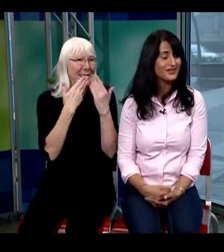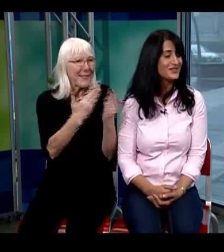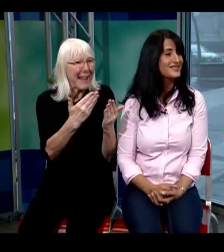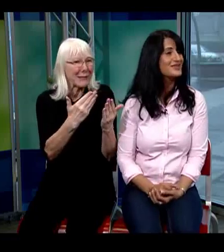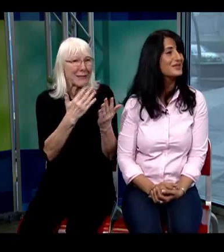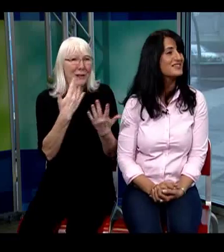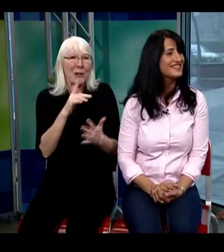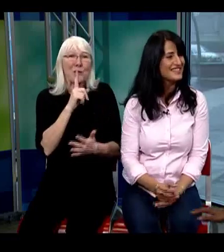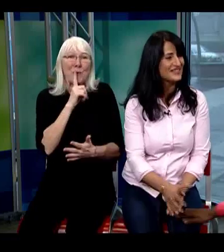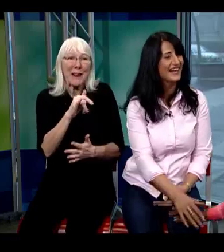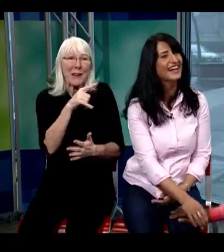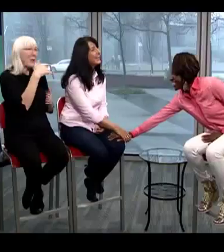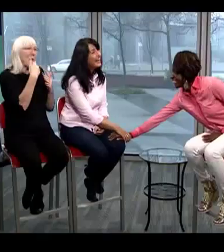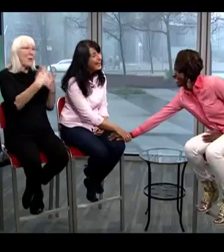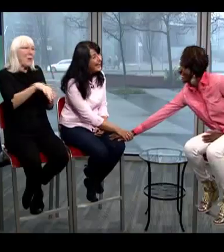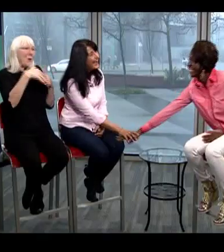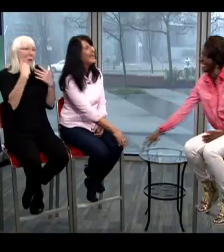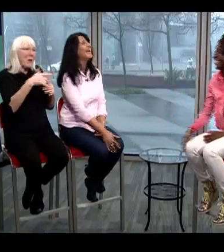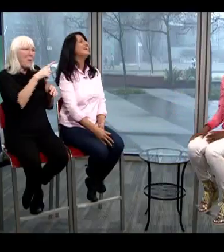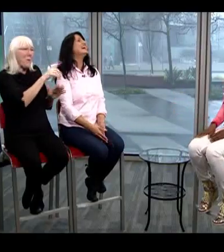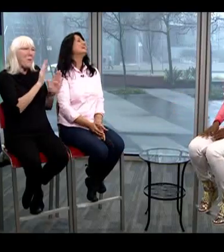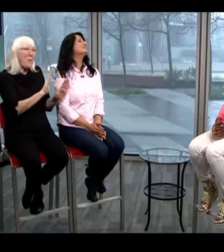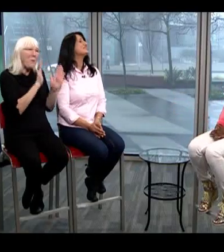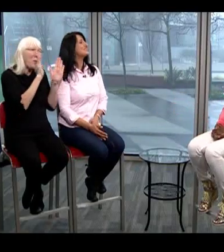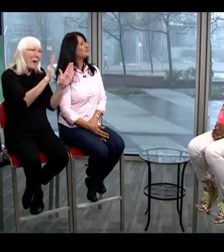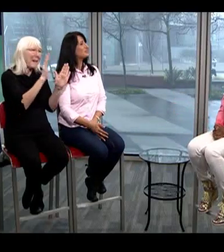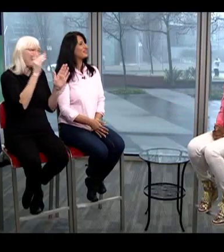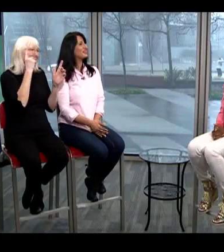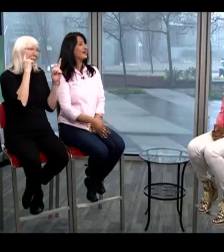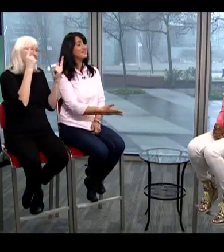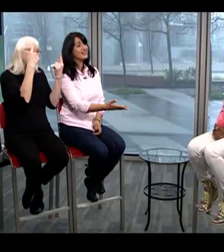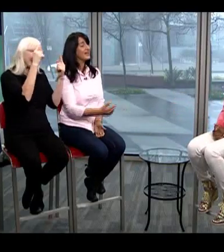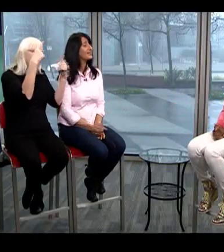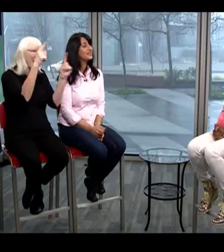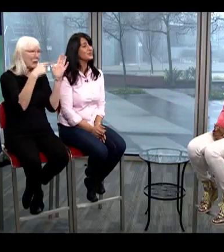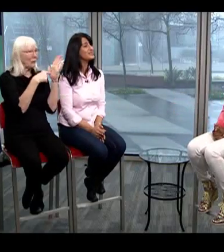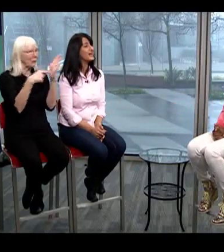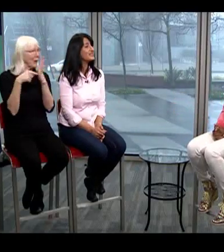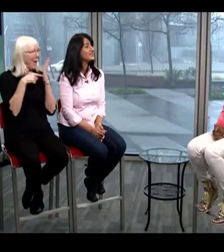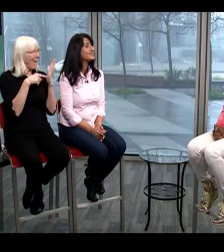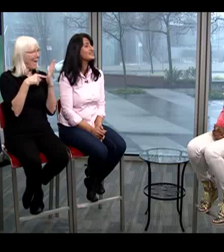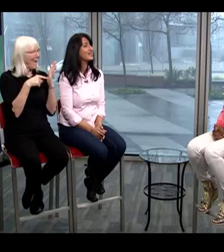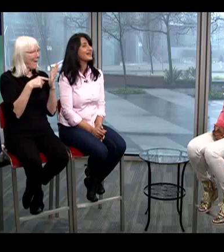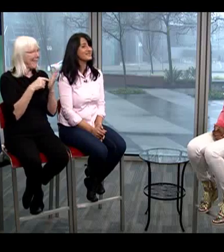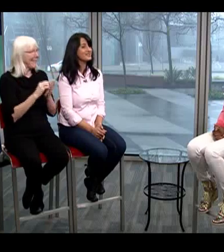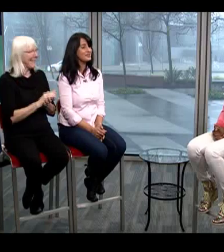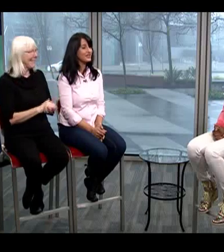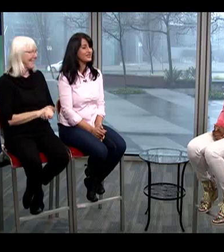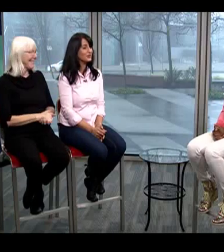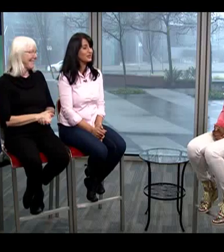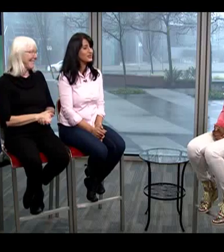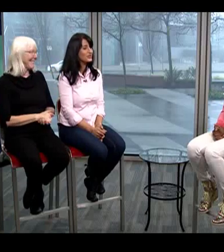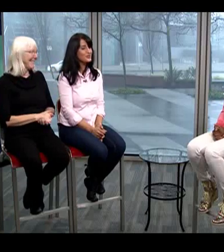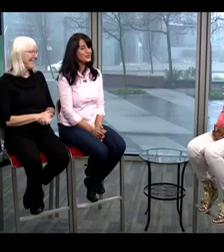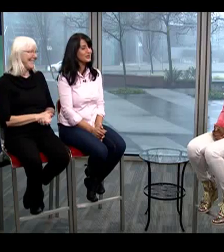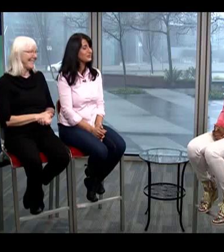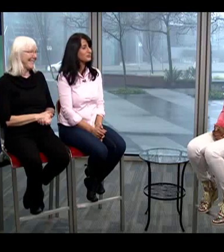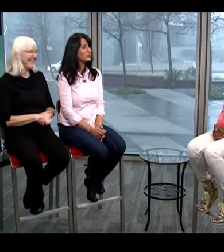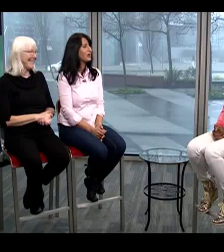to this situation as well some of the and I don't I see this as something that's going to continue to even progress